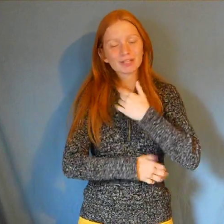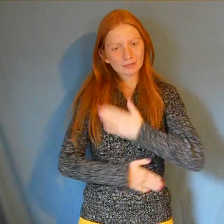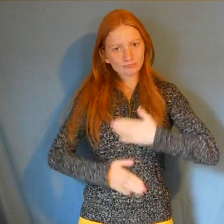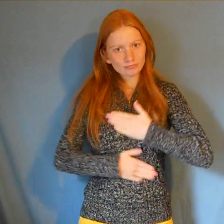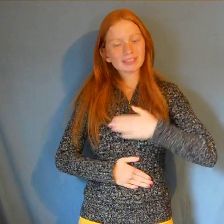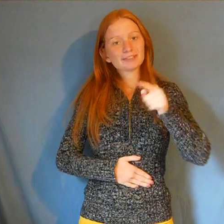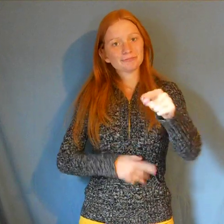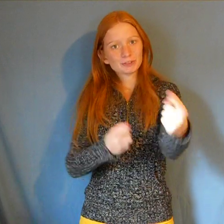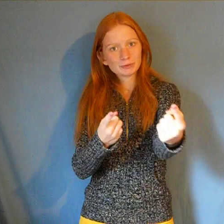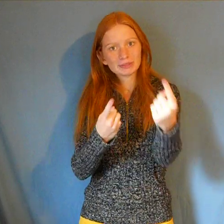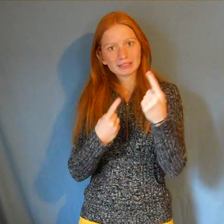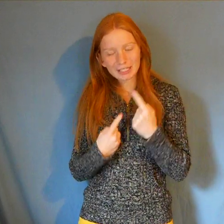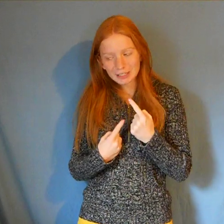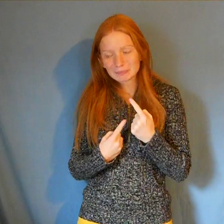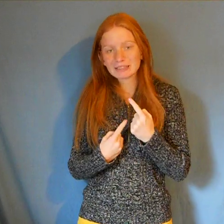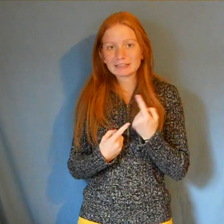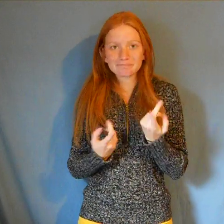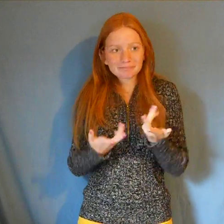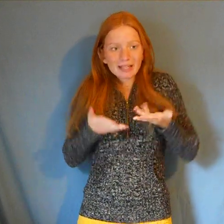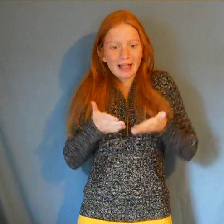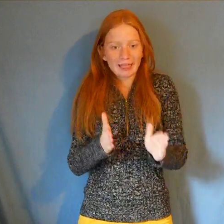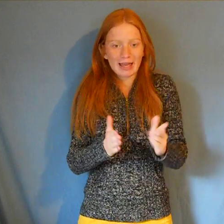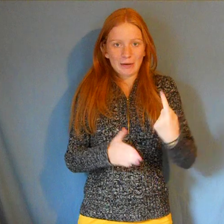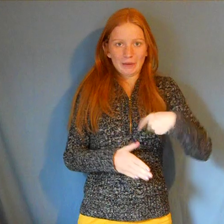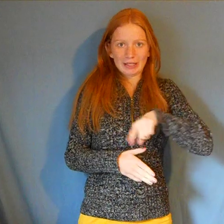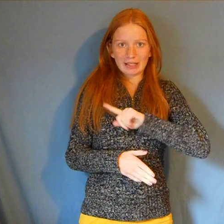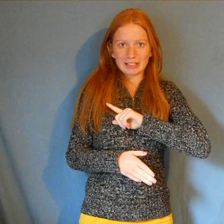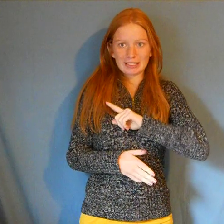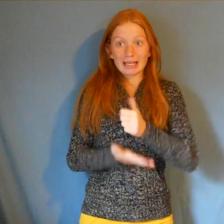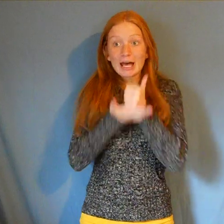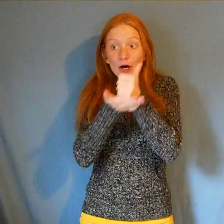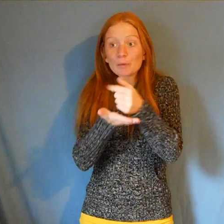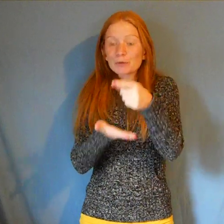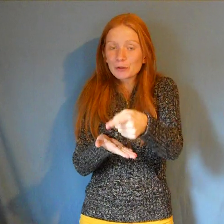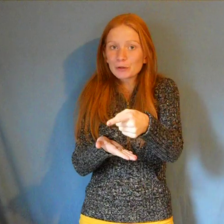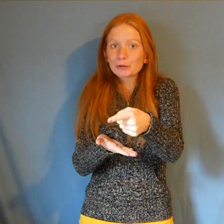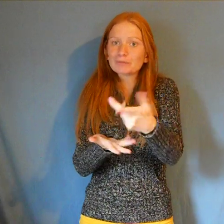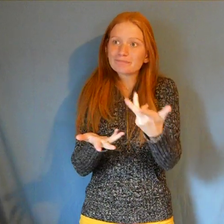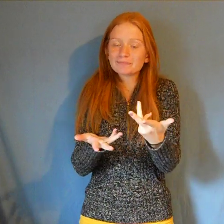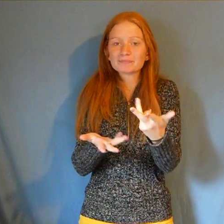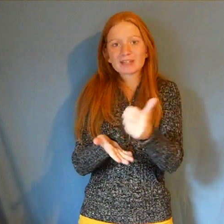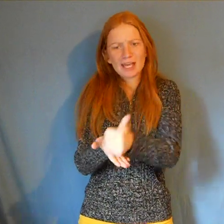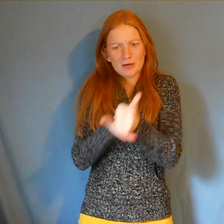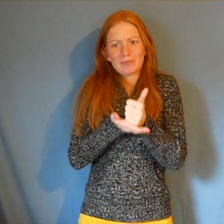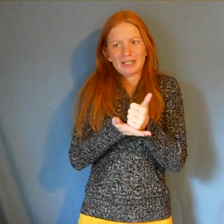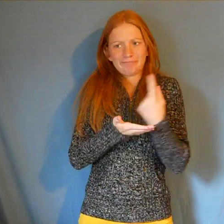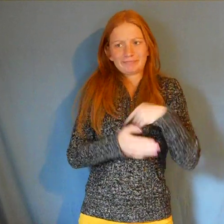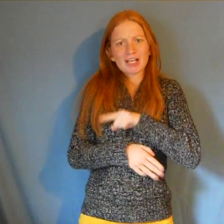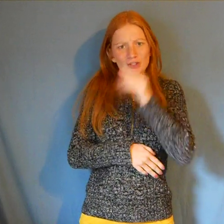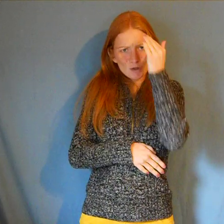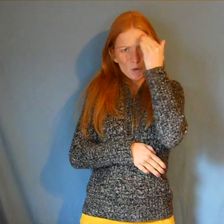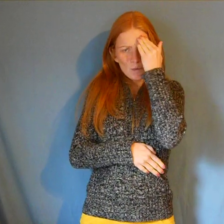and letting us, making us aware of this problem. And I feel confident that we will be able to resolve it.